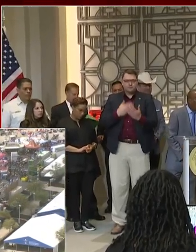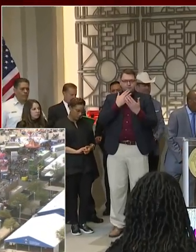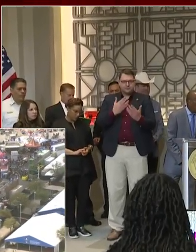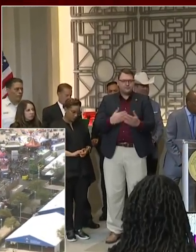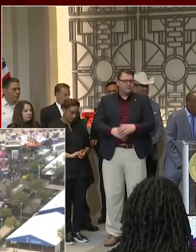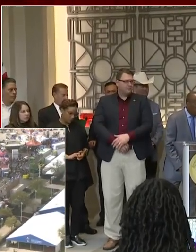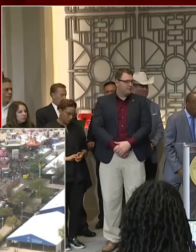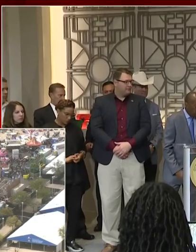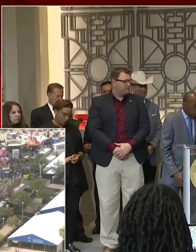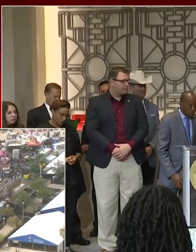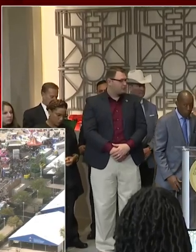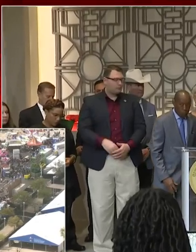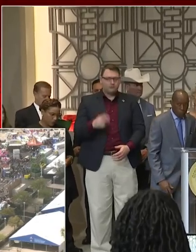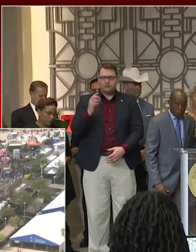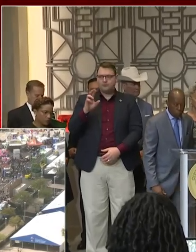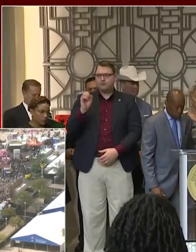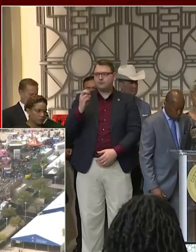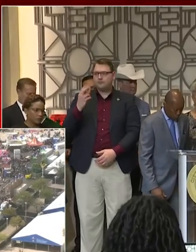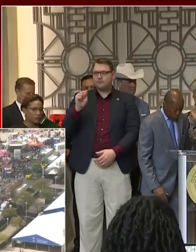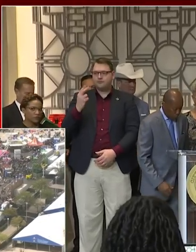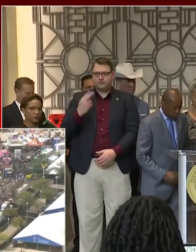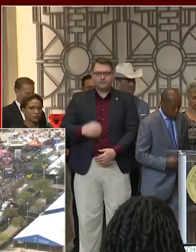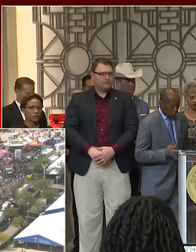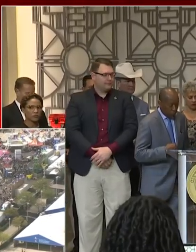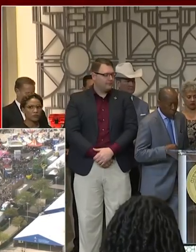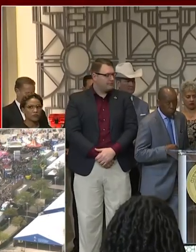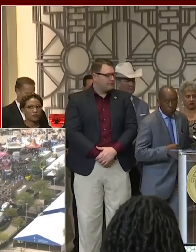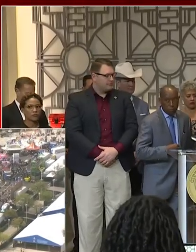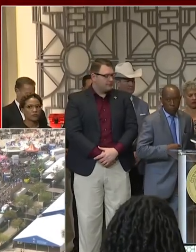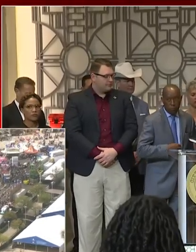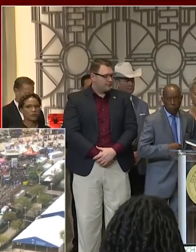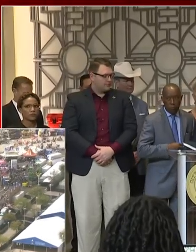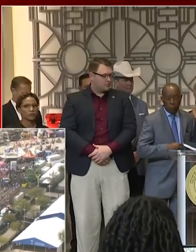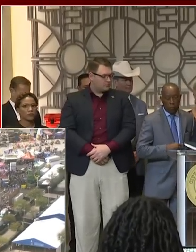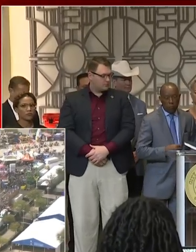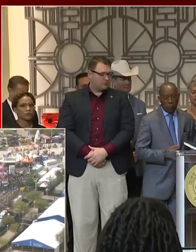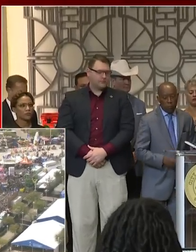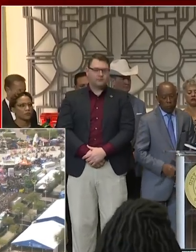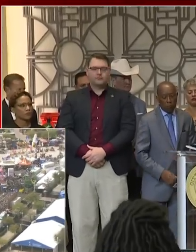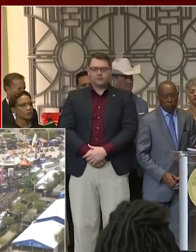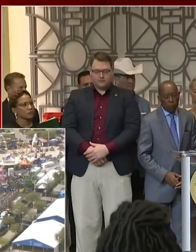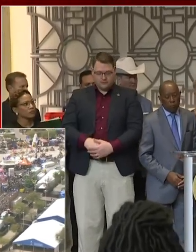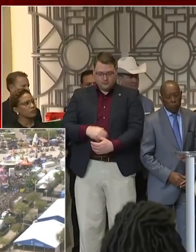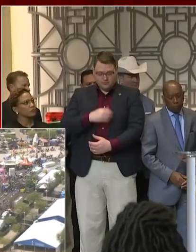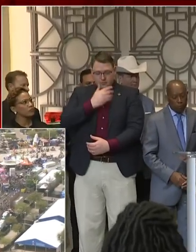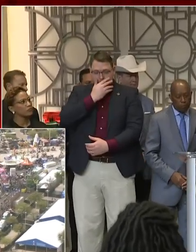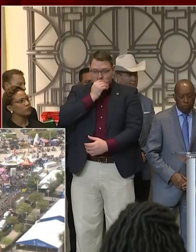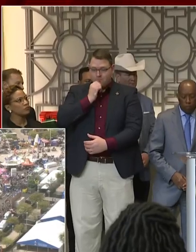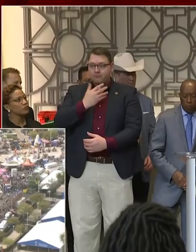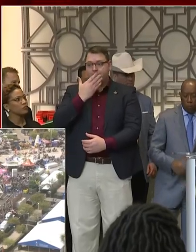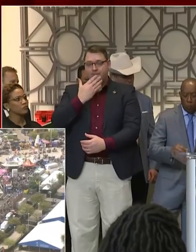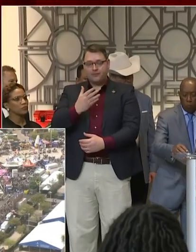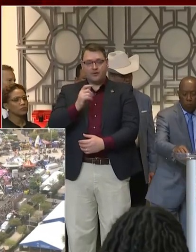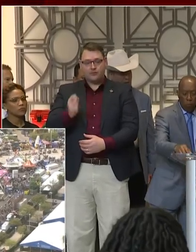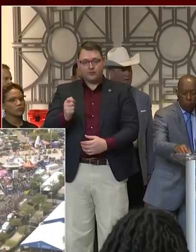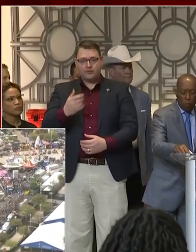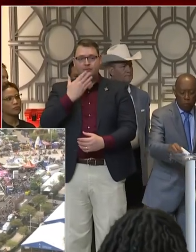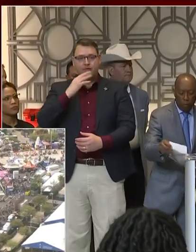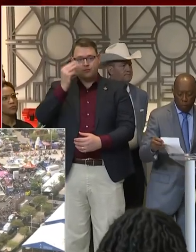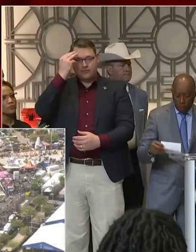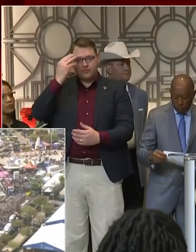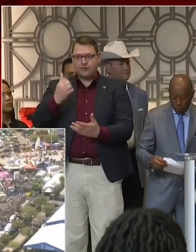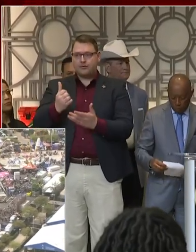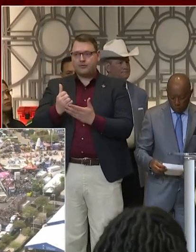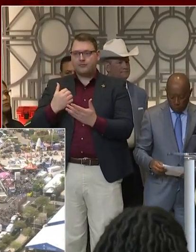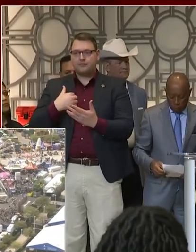try to stop, help with the spread of this virus. And again, we're listening to the city and county leaders right now. Let's listen back